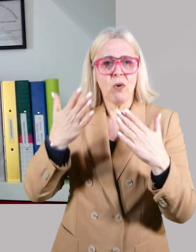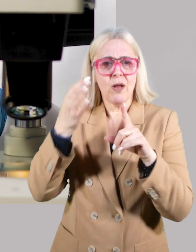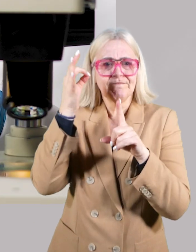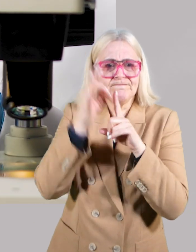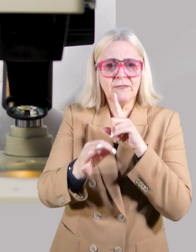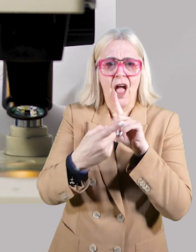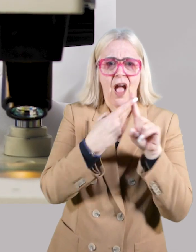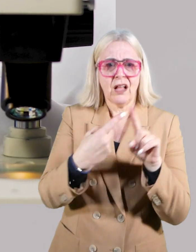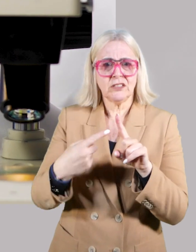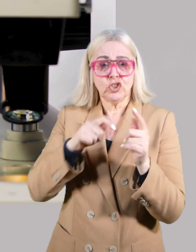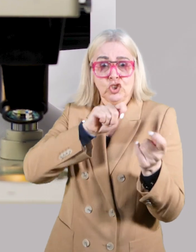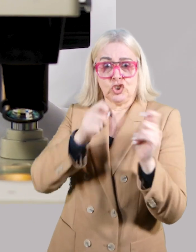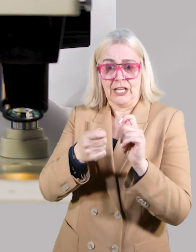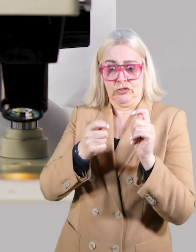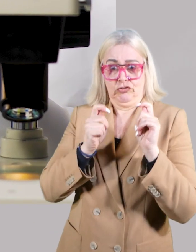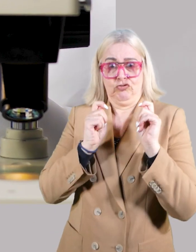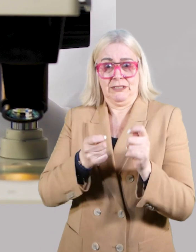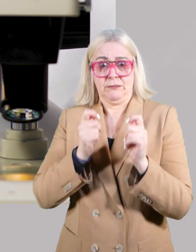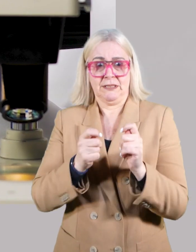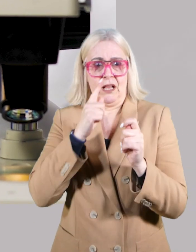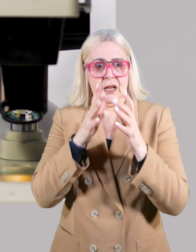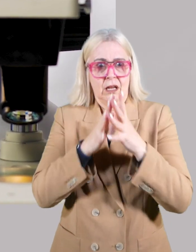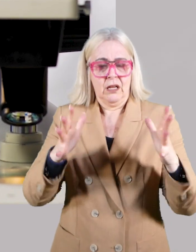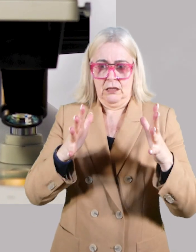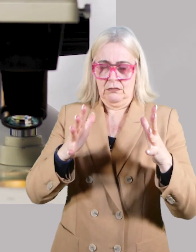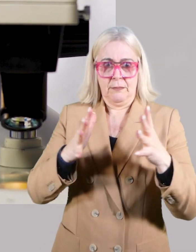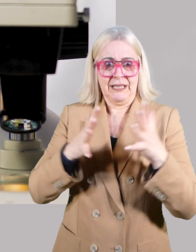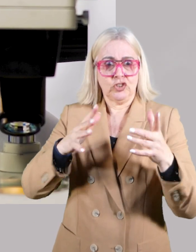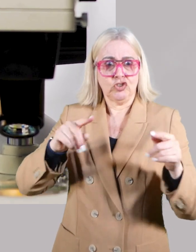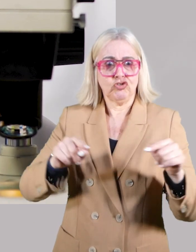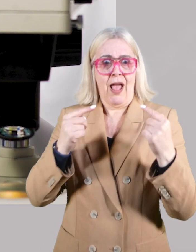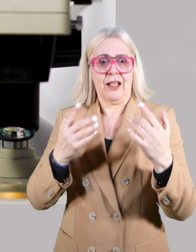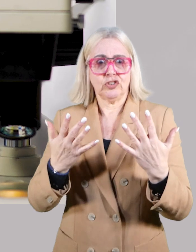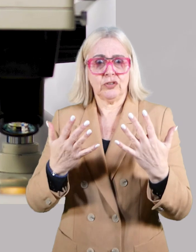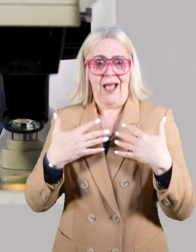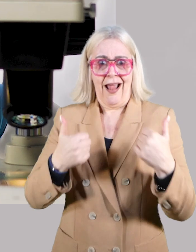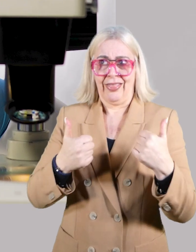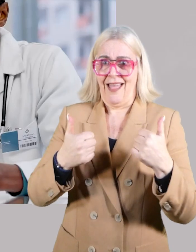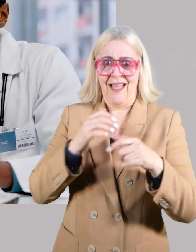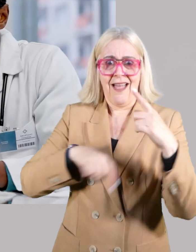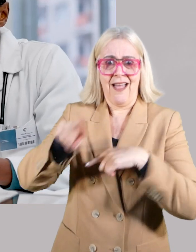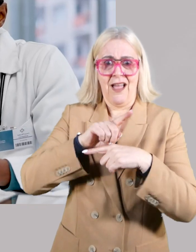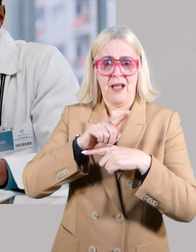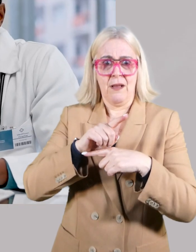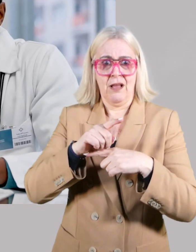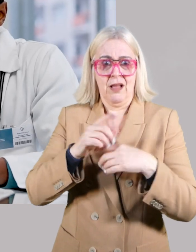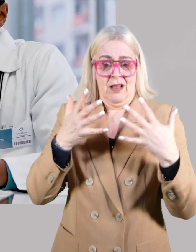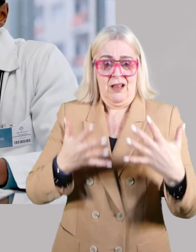Until this question finds granular answers, the transformed treatment landscape in early stage can